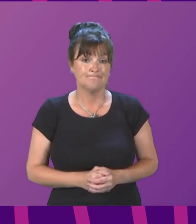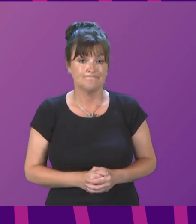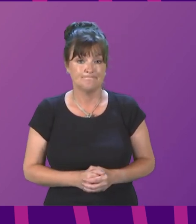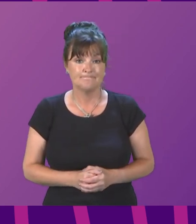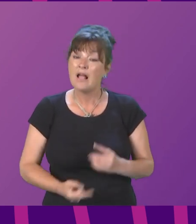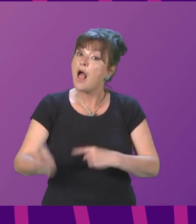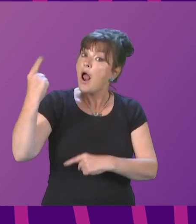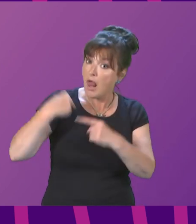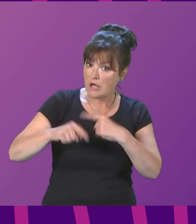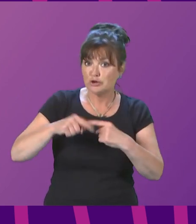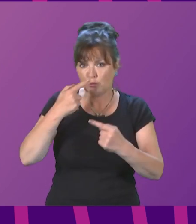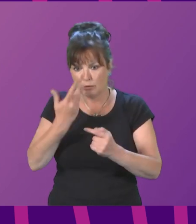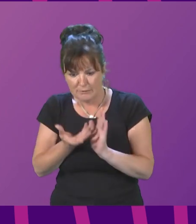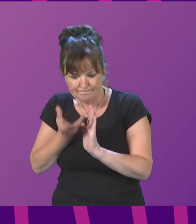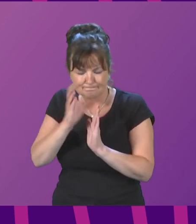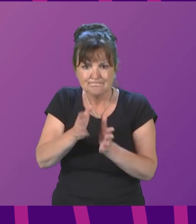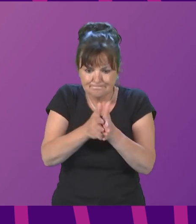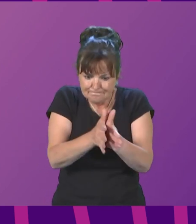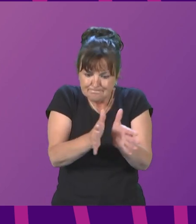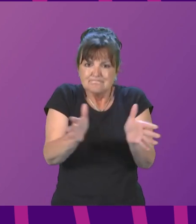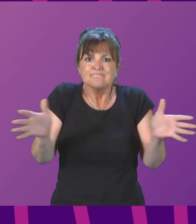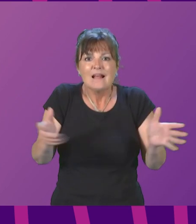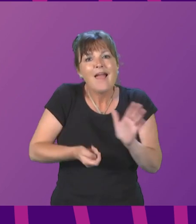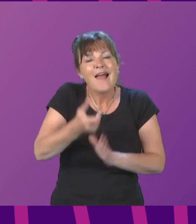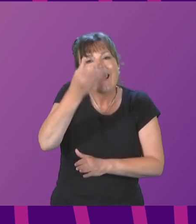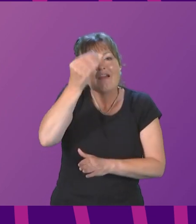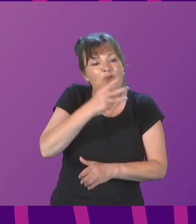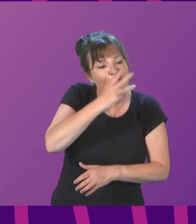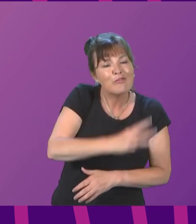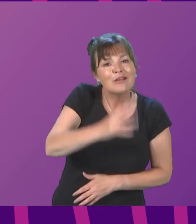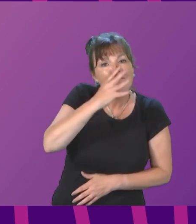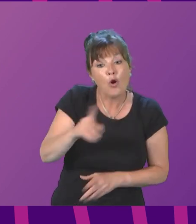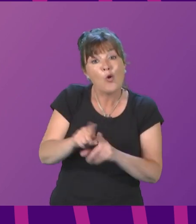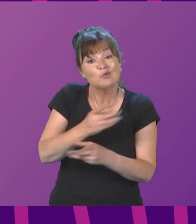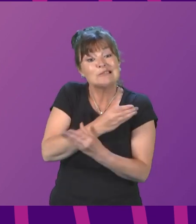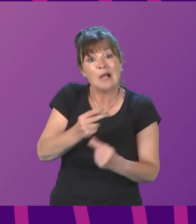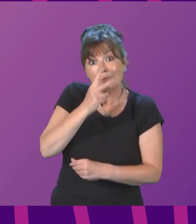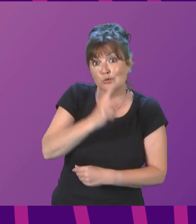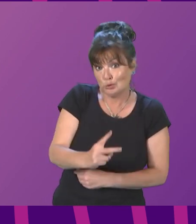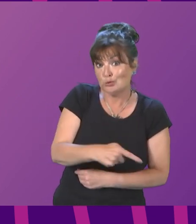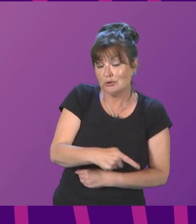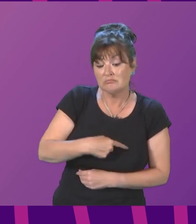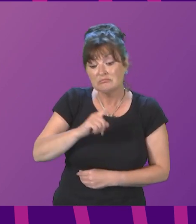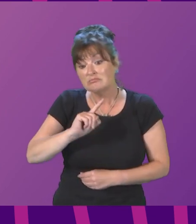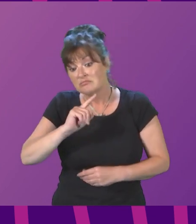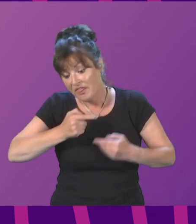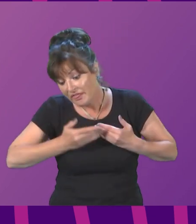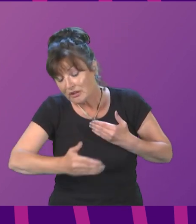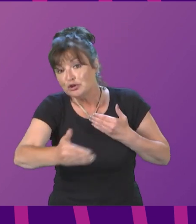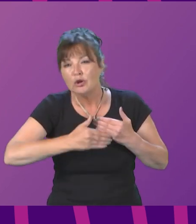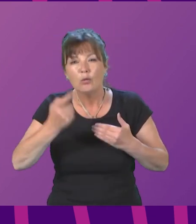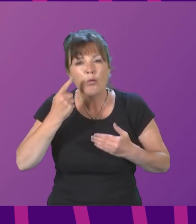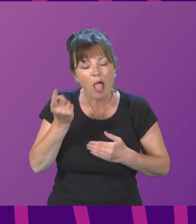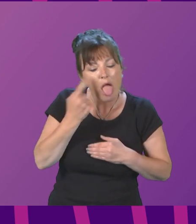funded early learning and childcare for all three- and four-year-olds and eligible two-year-olds. In the year ahead, we will design and test